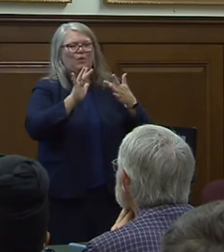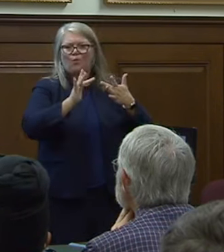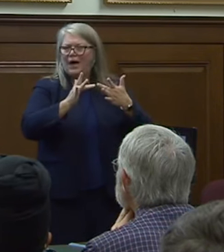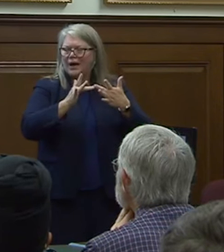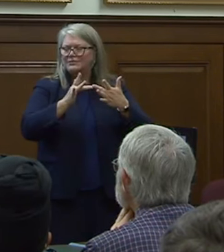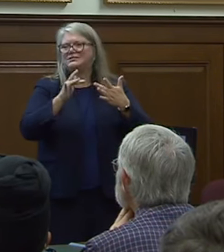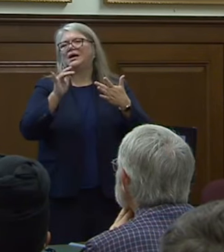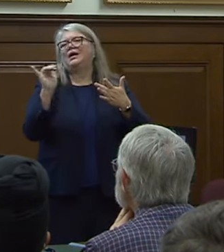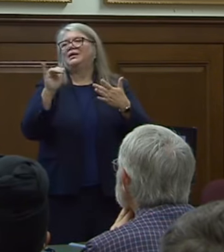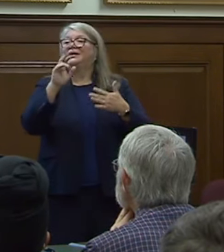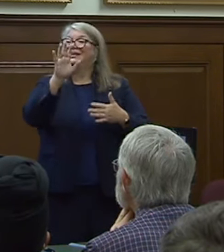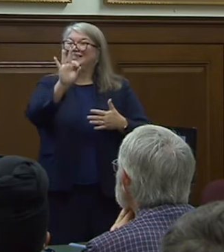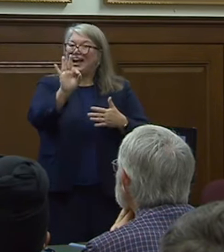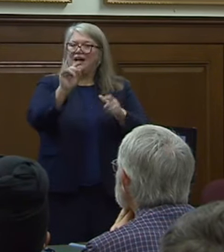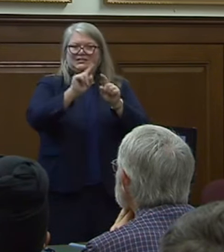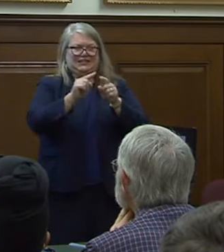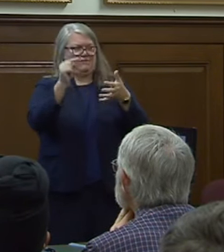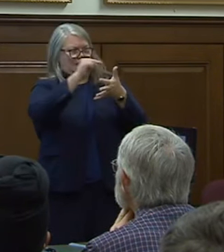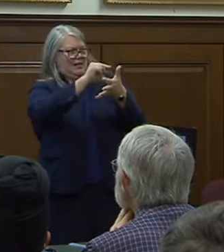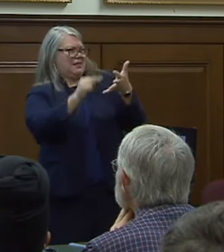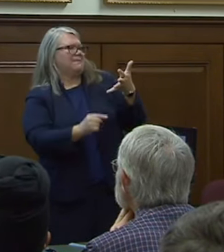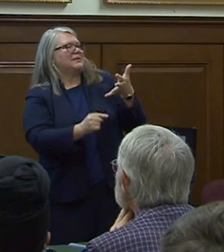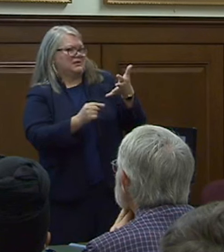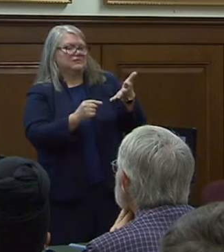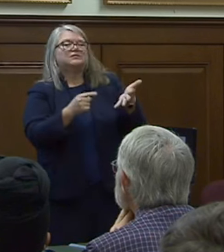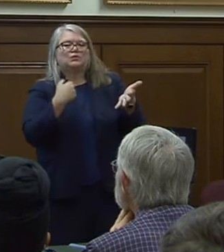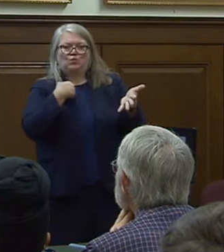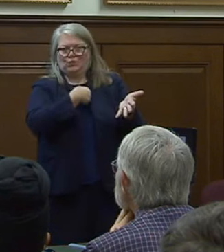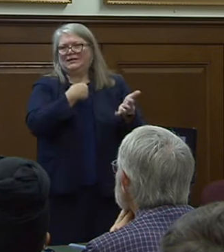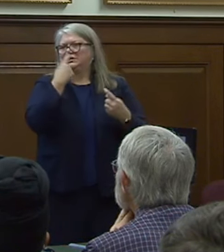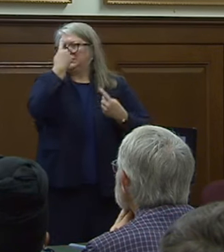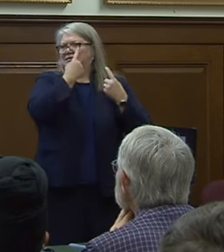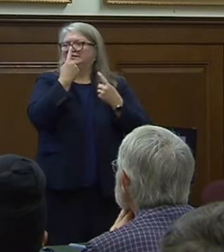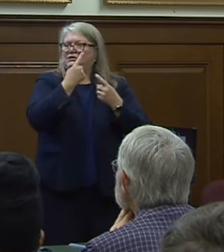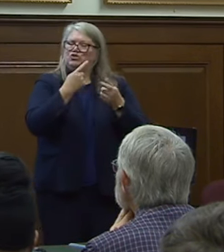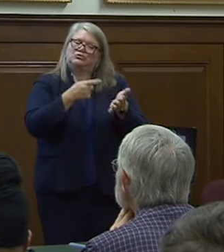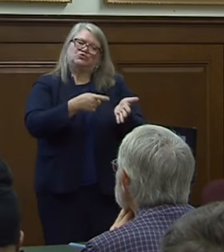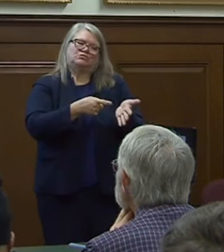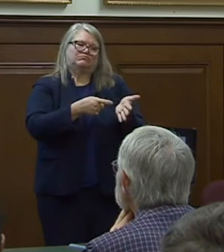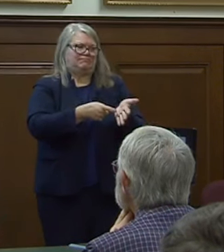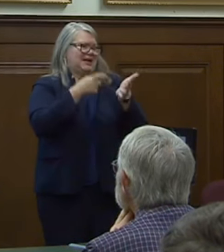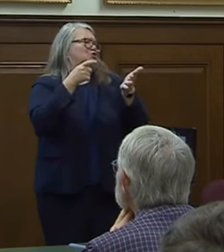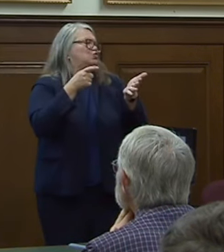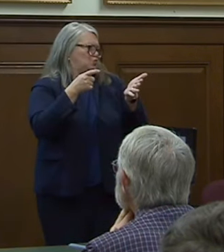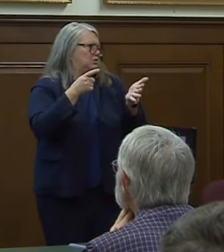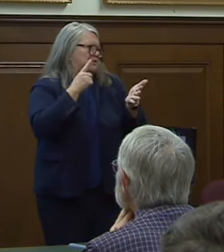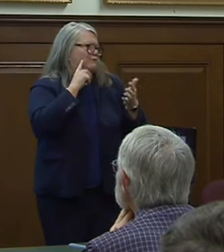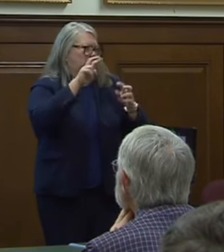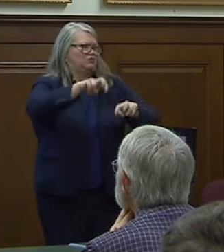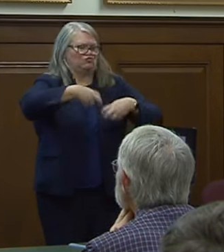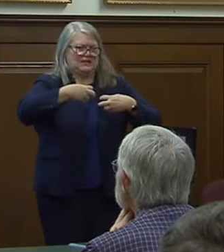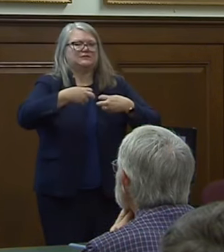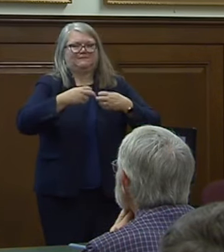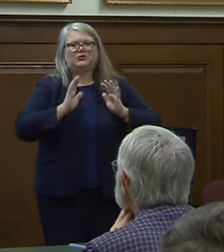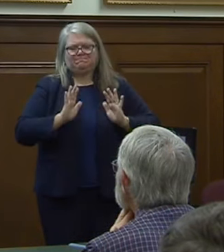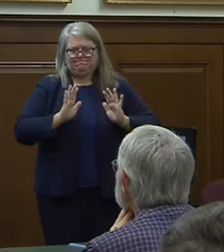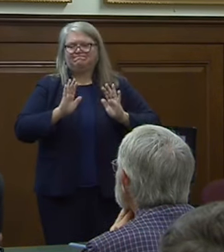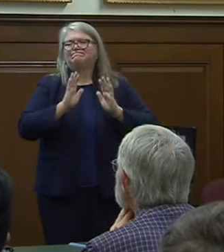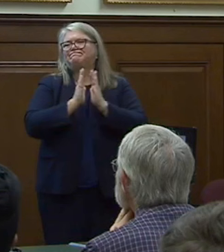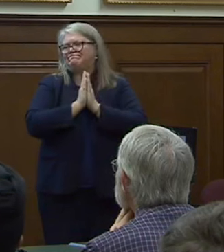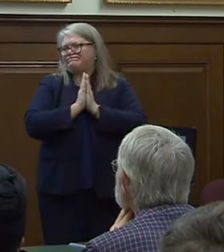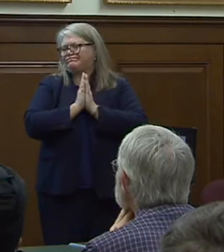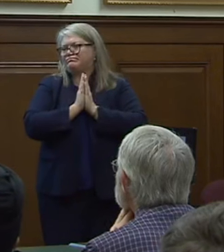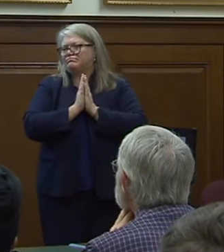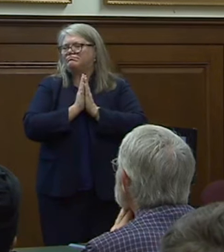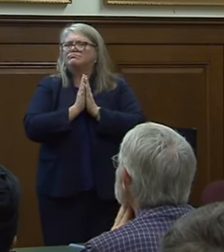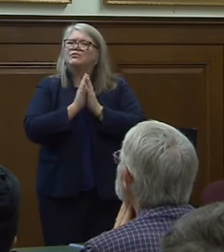the nine different elements that nara deems as mandatory and